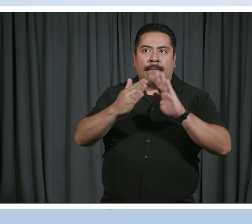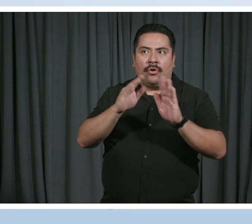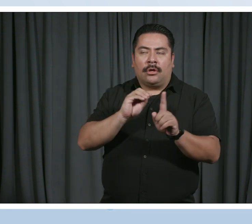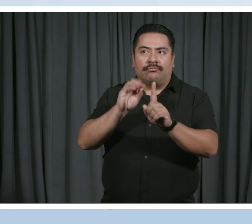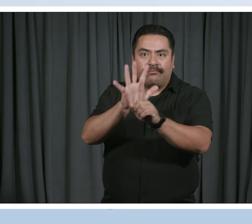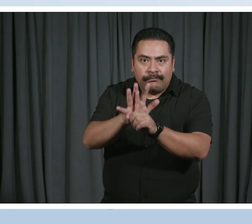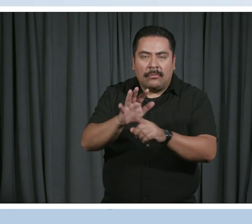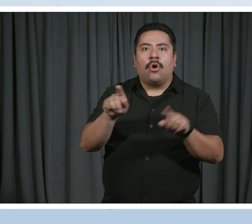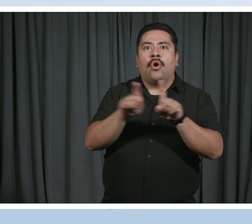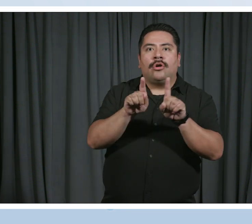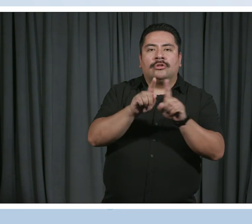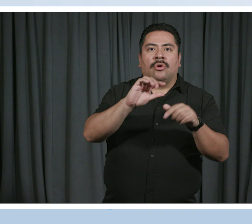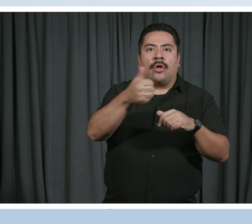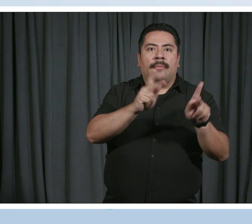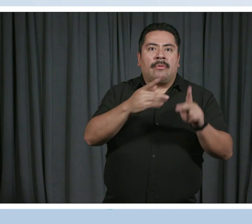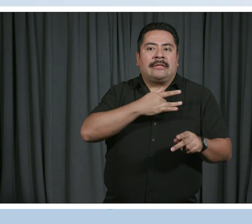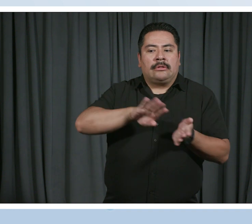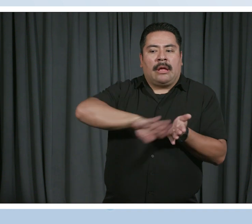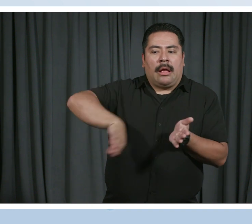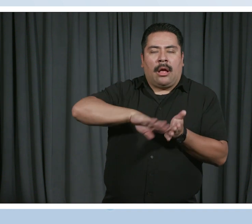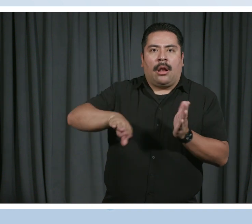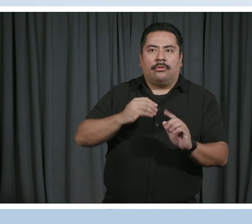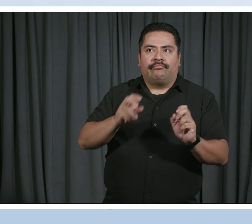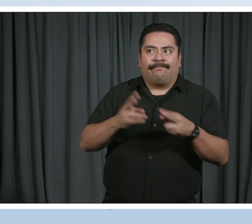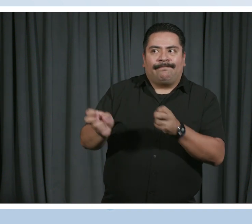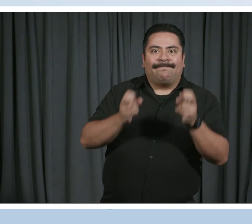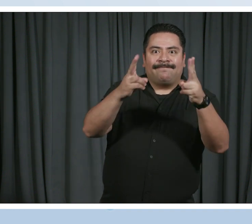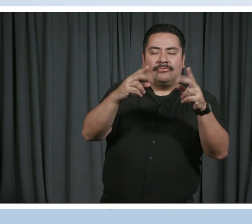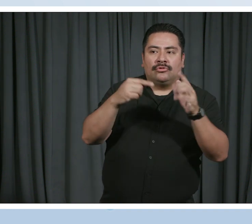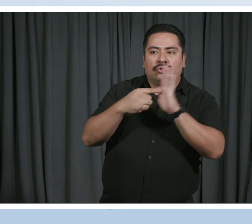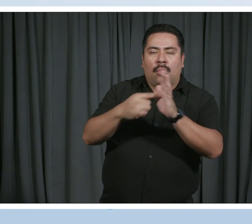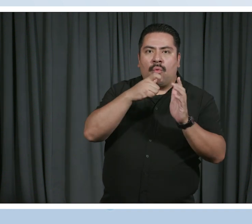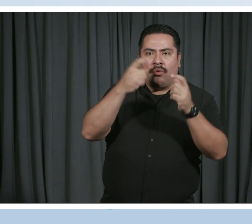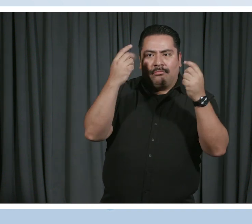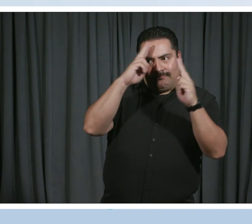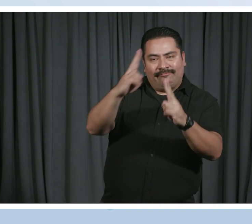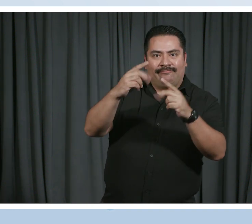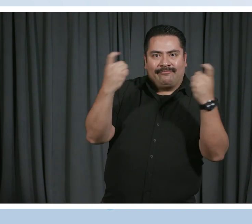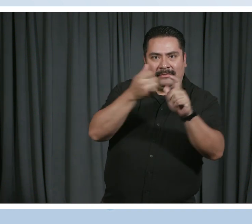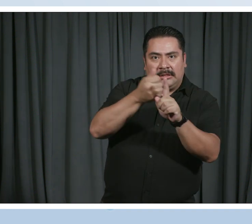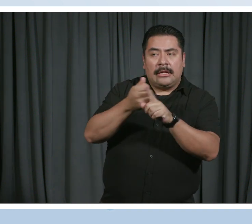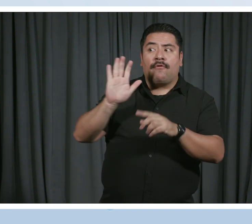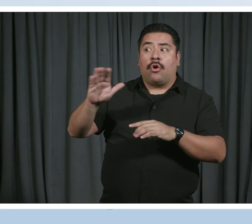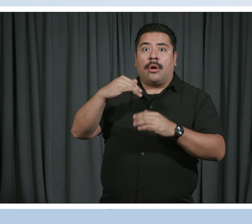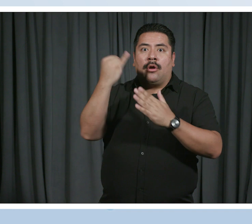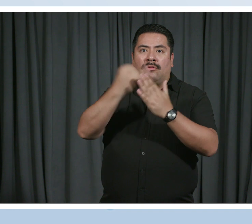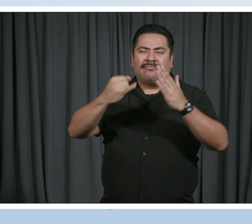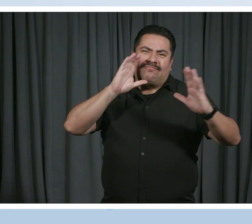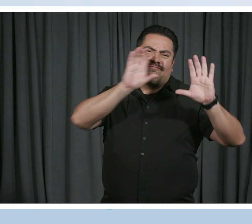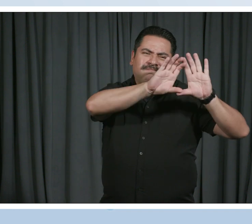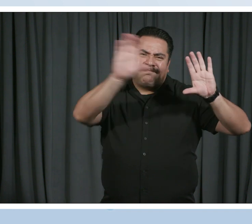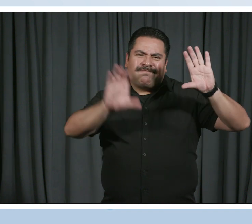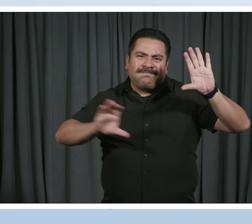celebrated in narratives that share the journeys that have made them who they are. Kirk's public murals often address social issues as she